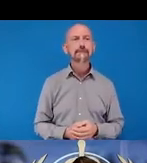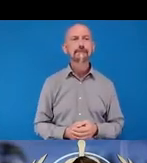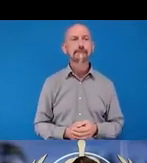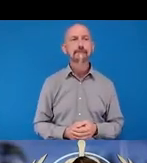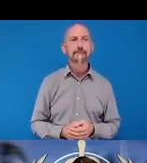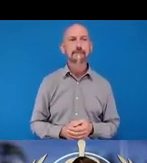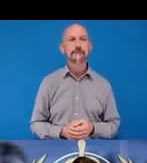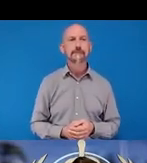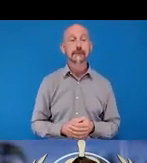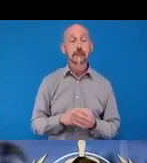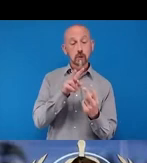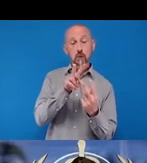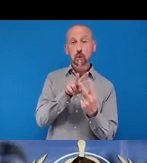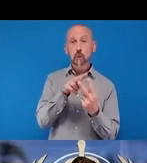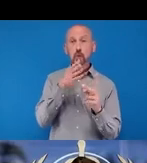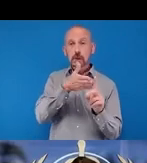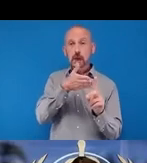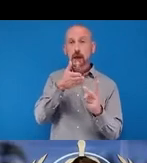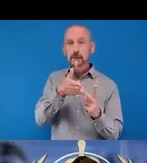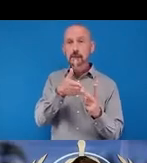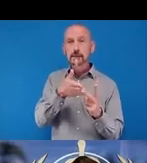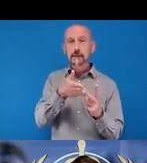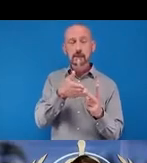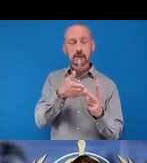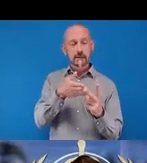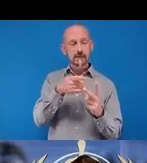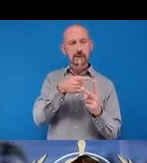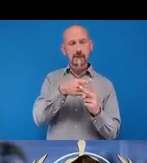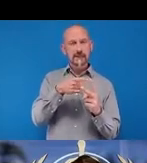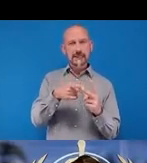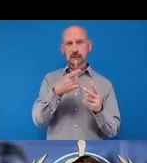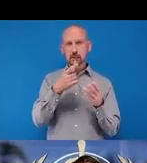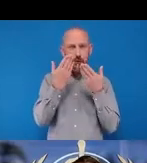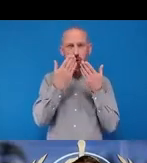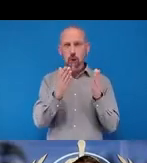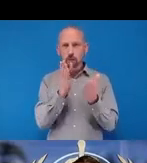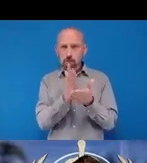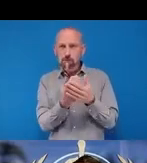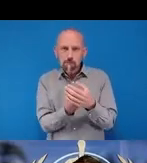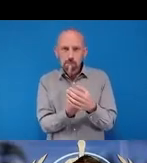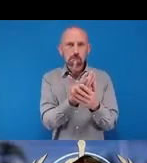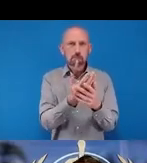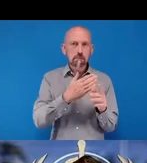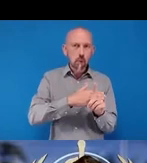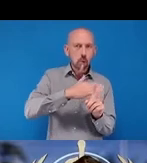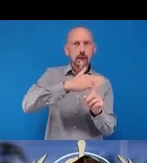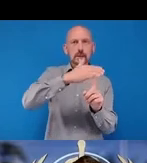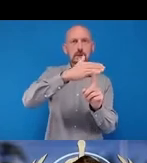Alakos They are a starting point